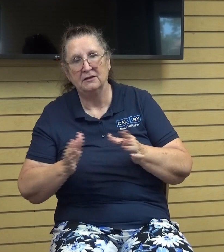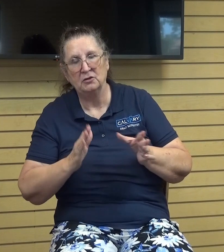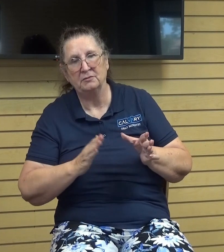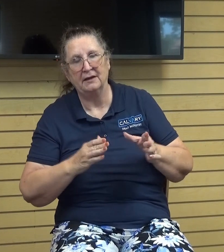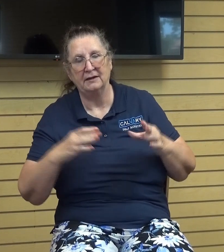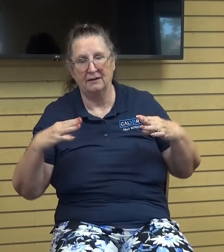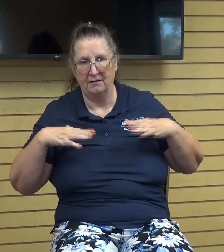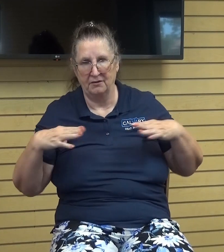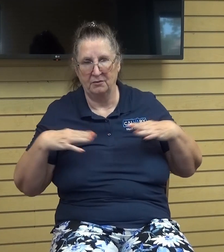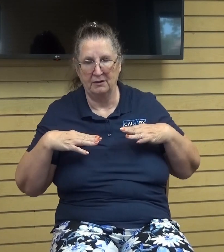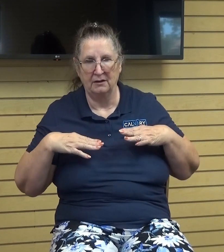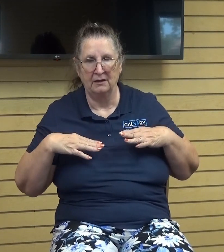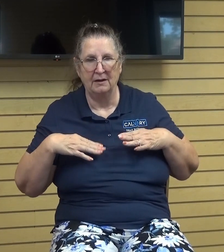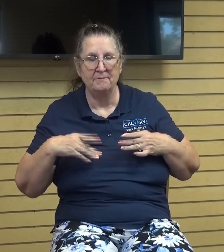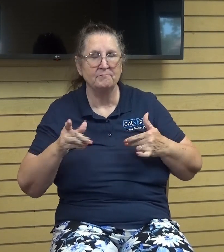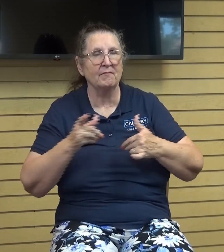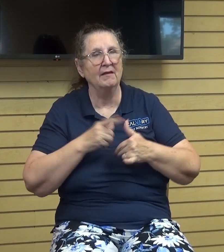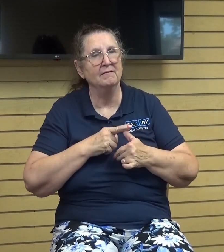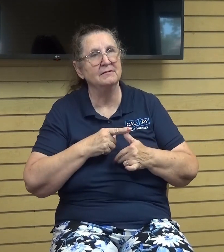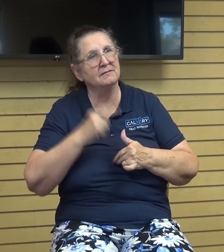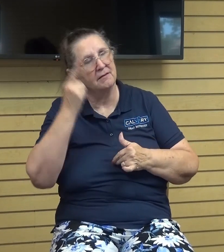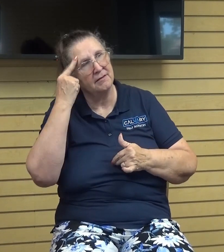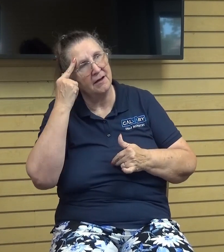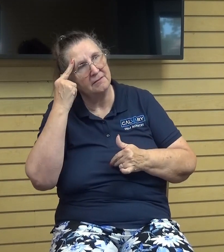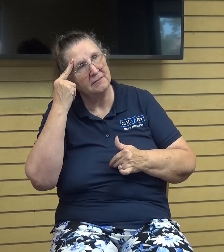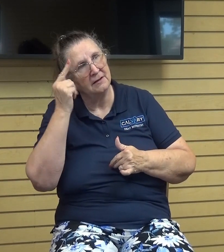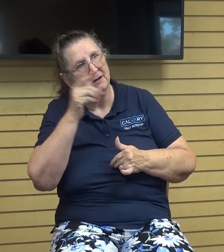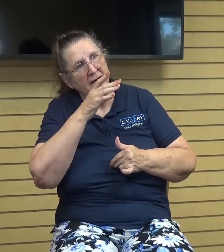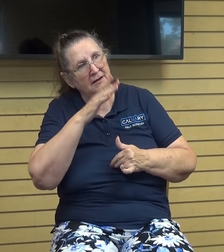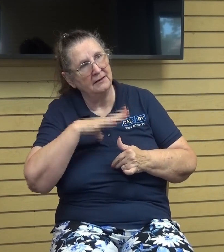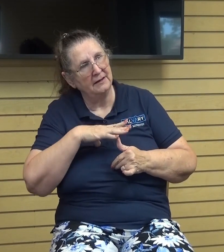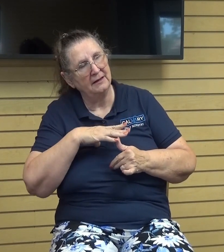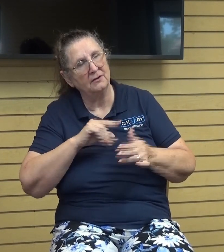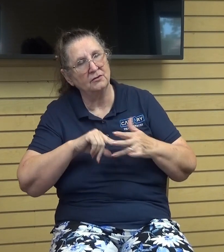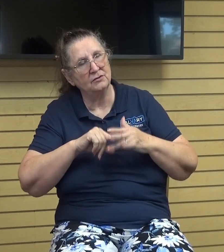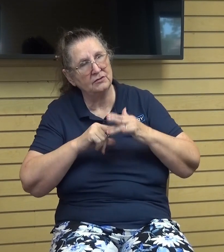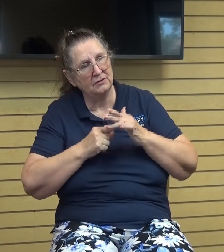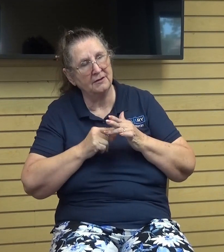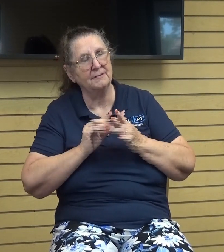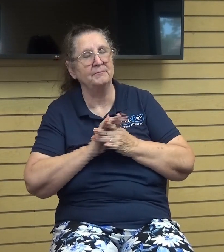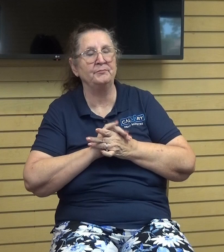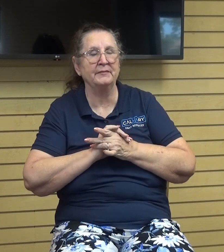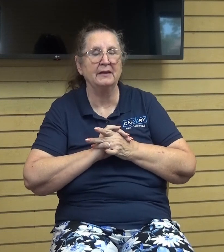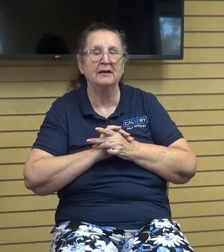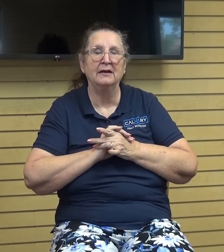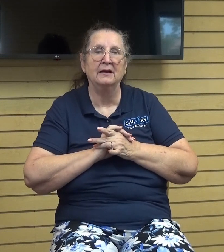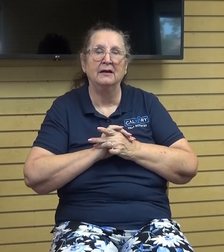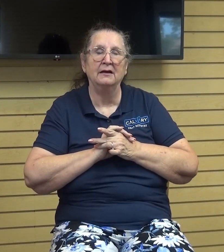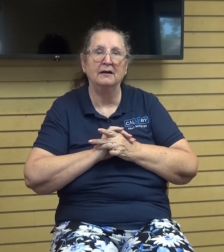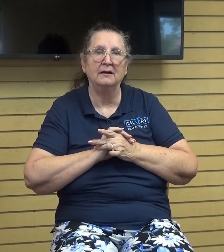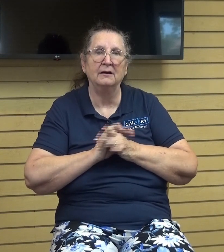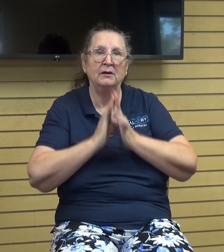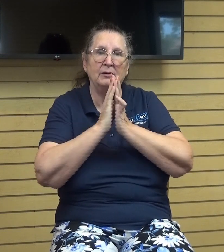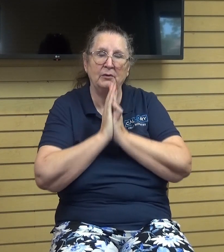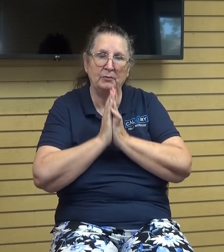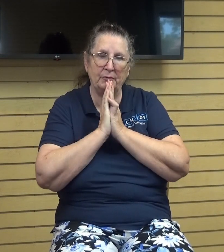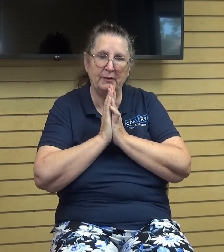you know we first off us ladies who who started off we pray continually to remind ourselves